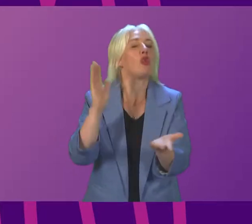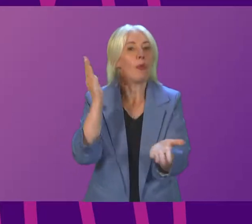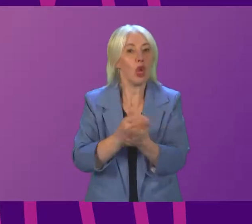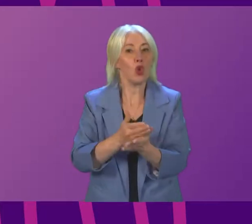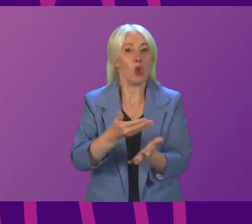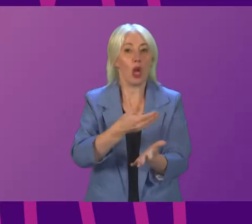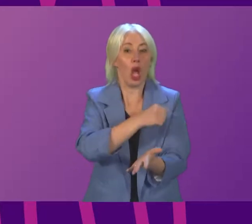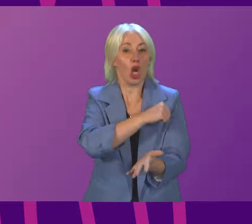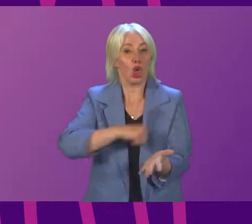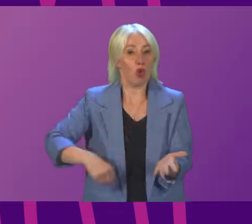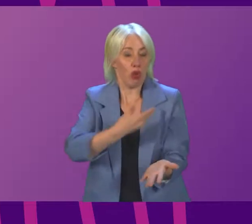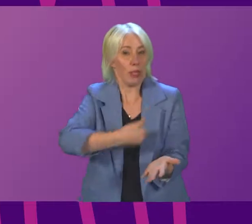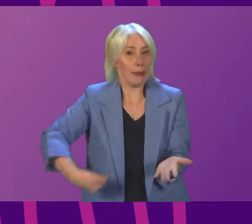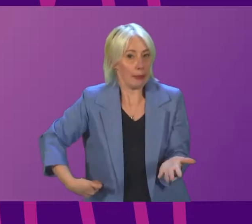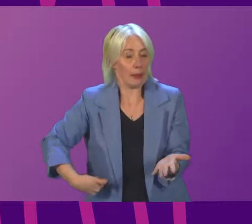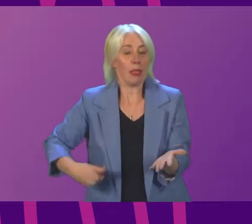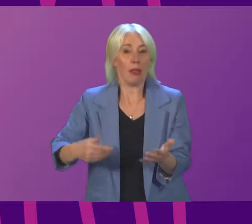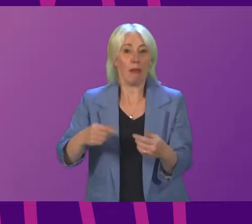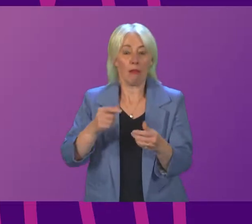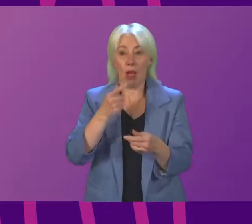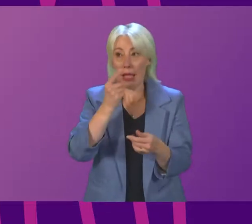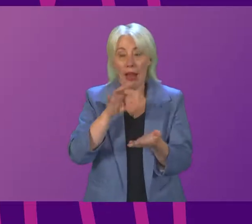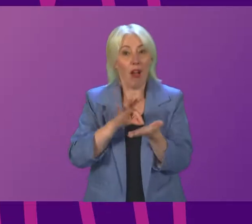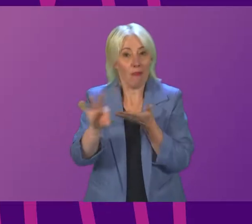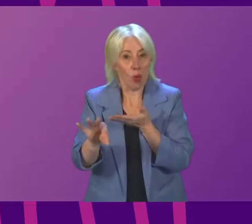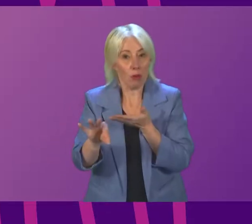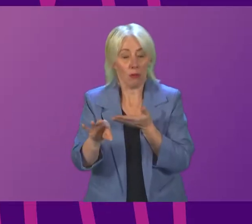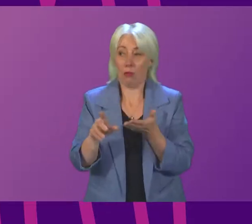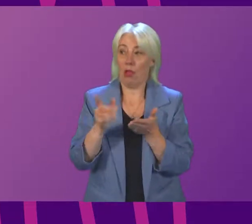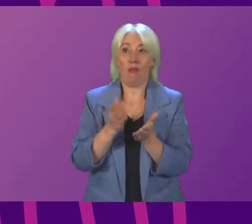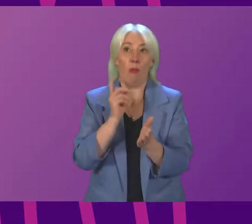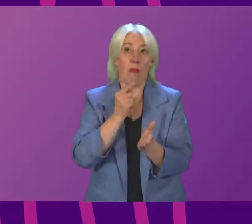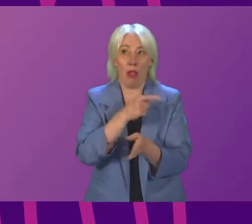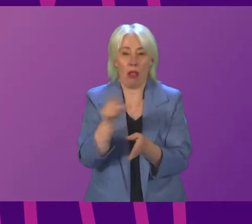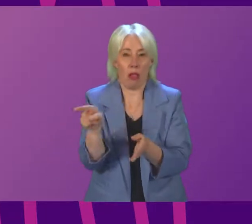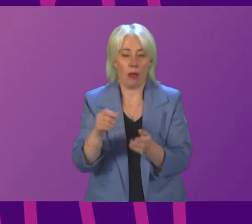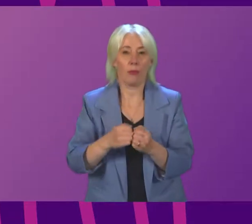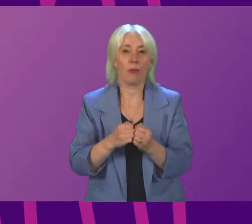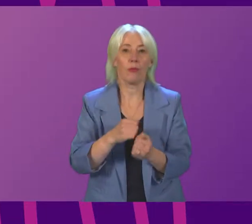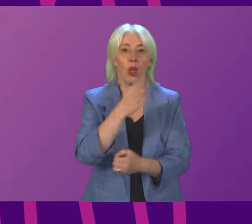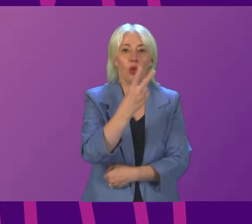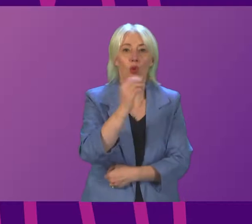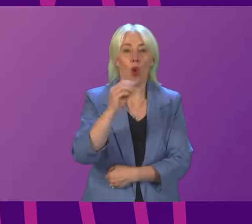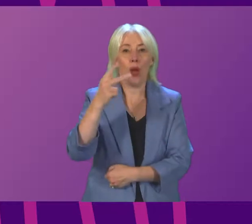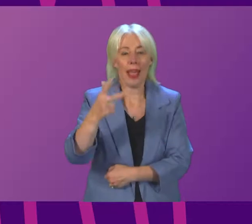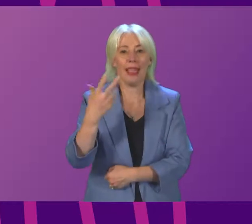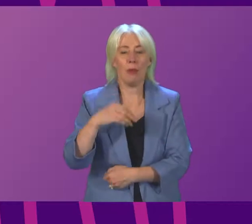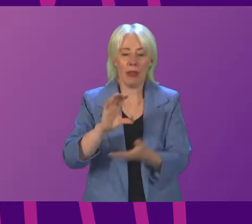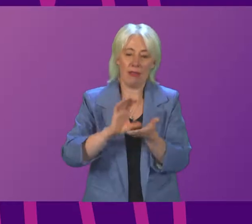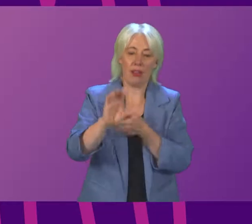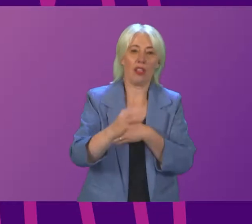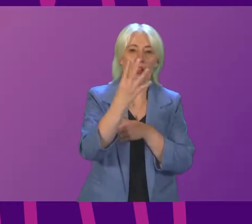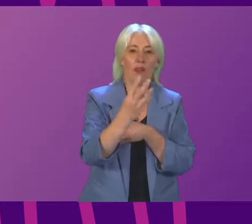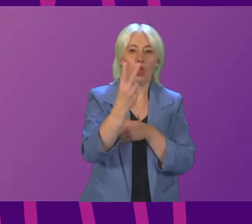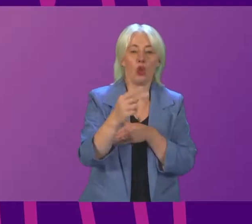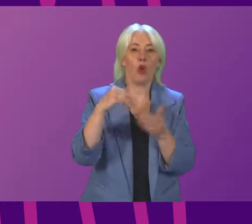affordable through the Flood Re scheme, which was launched in 2016. Since 2008, we have made available funding of £42 million